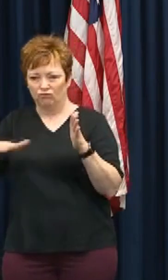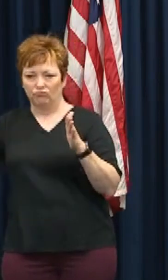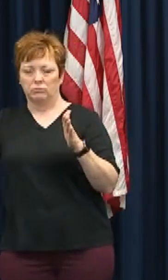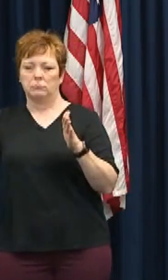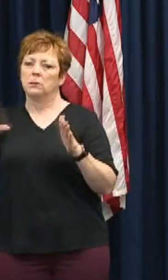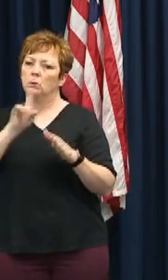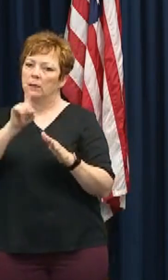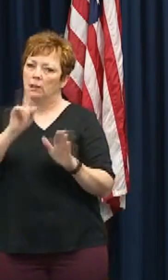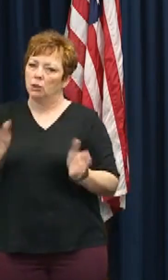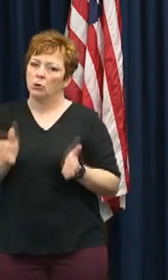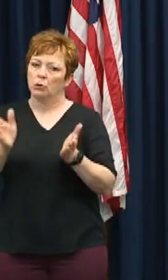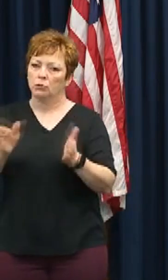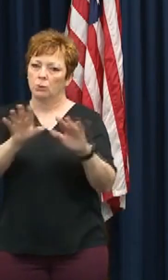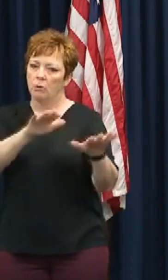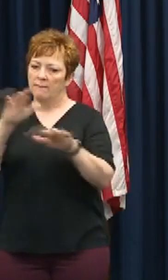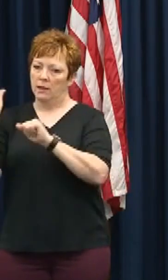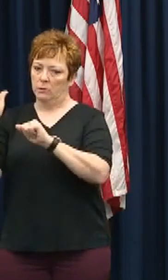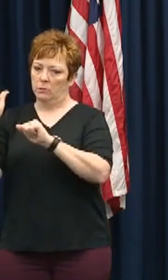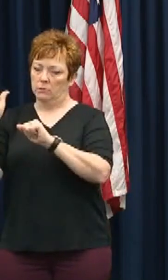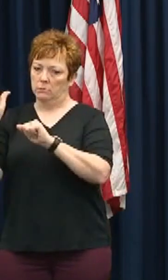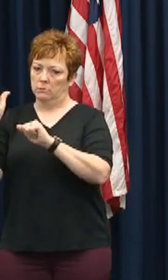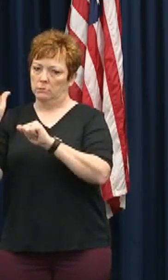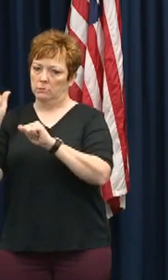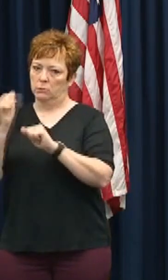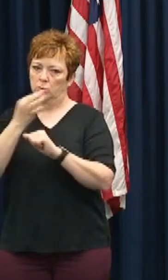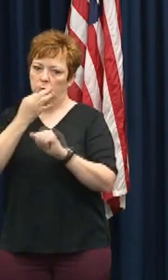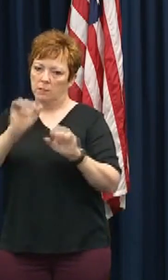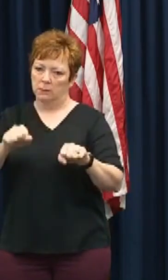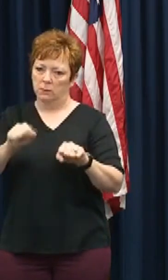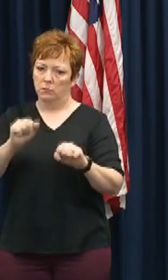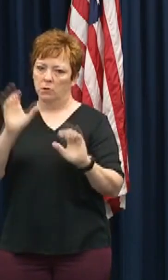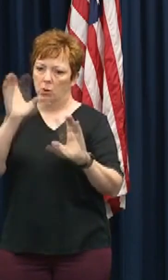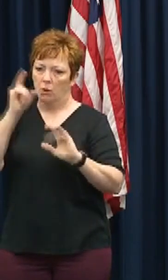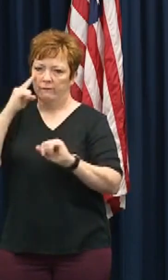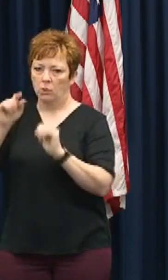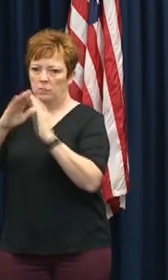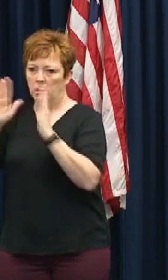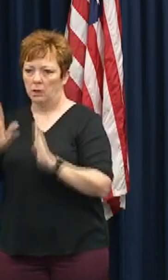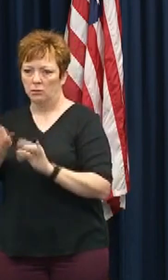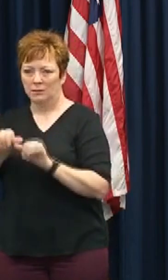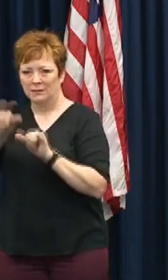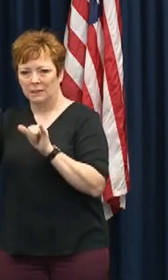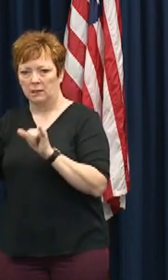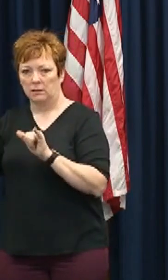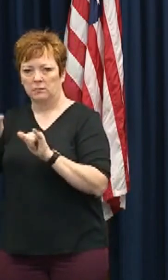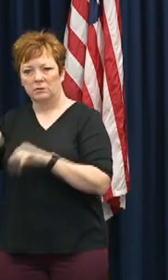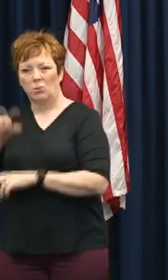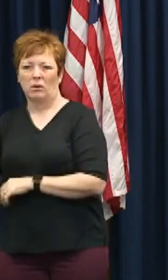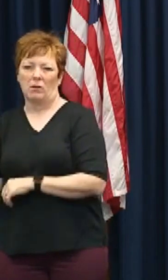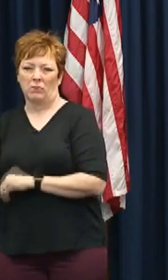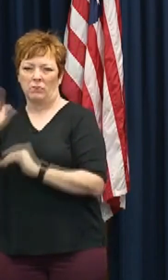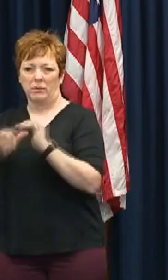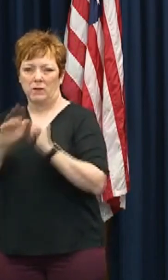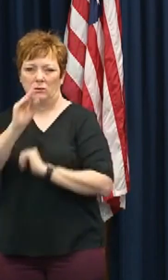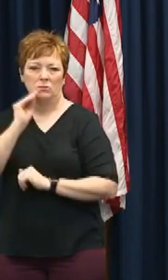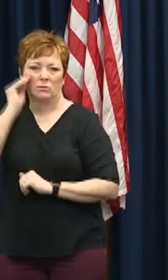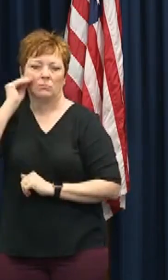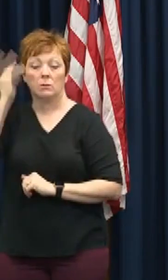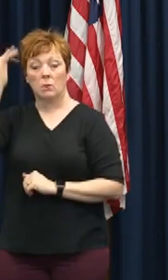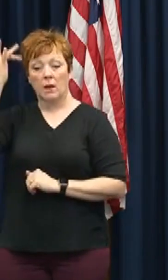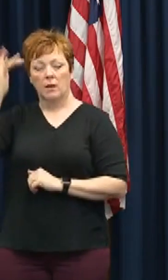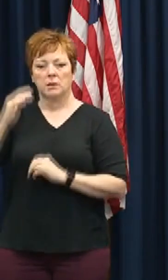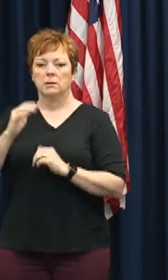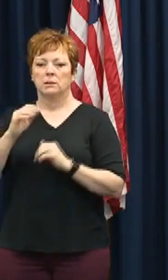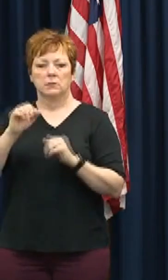evacuate if conditions permit and seek shelter elsewhere as possible today as this storm makes